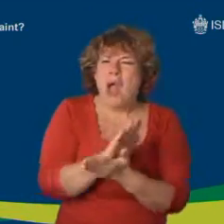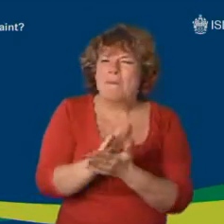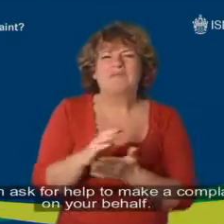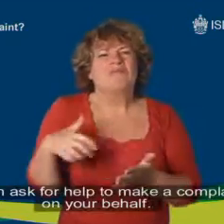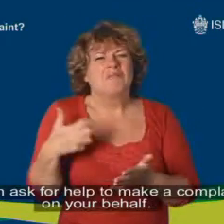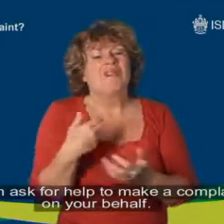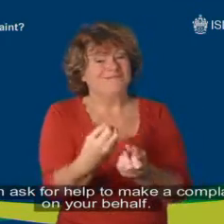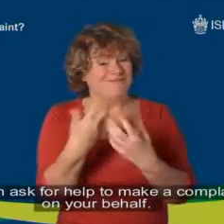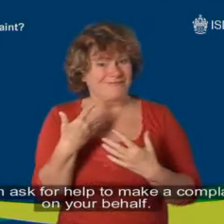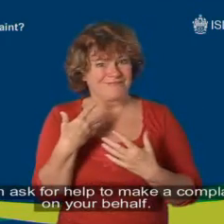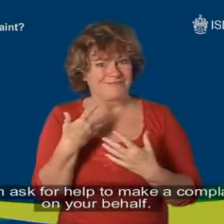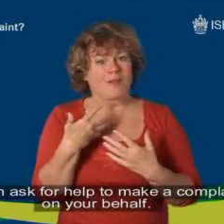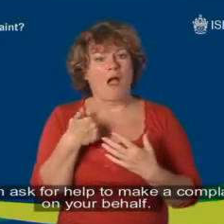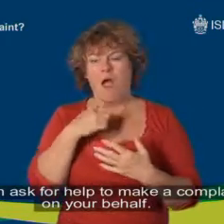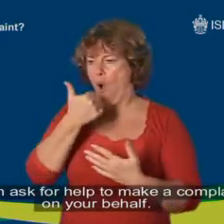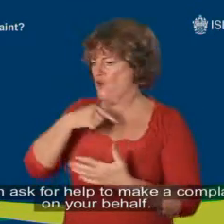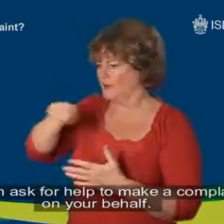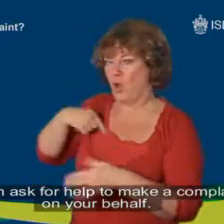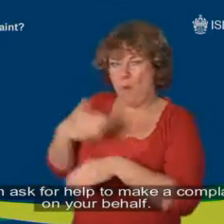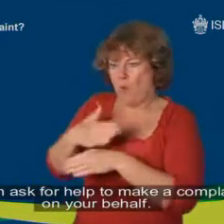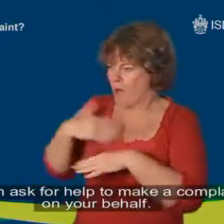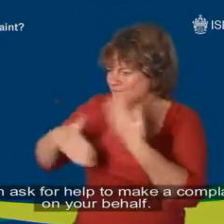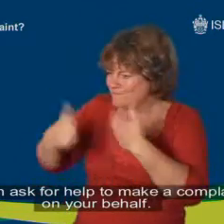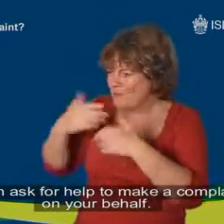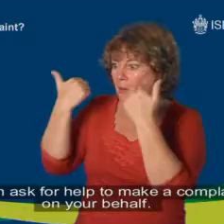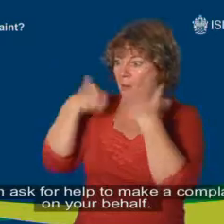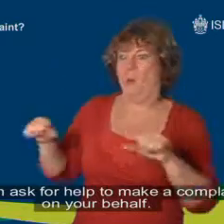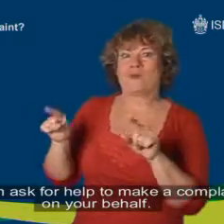You can ask for help to make a complaint on your behalf.